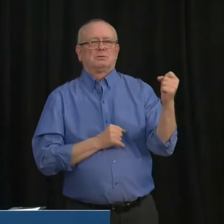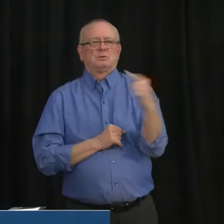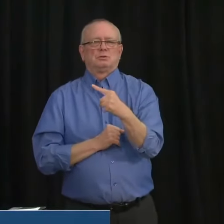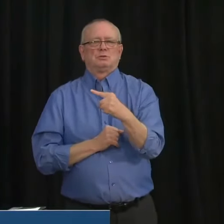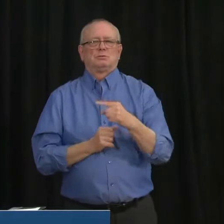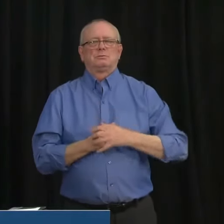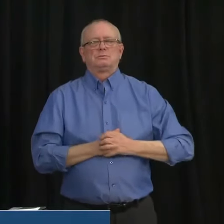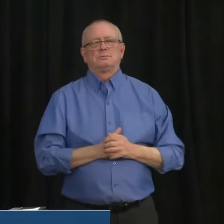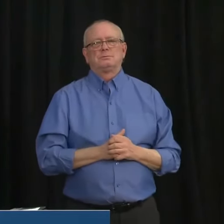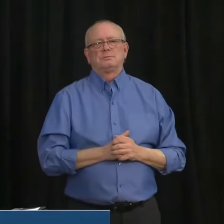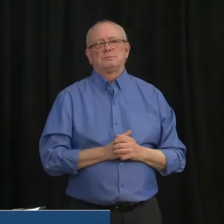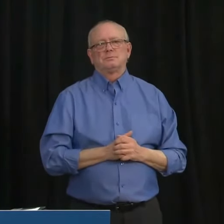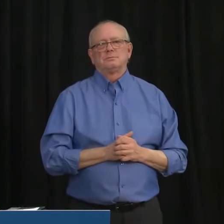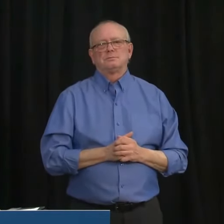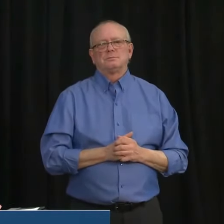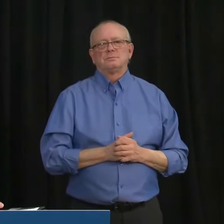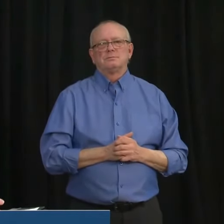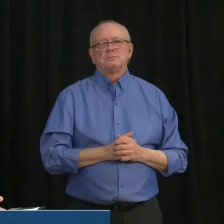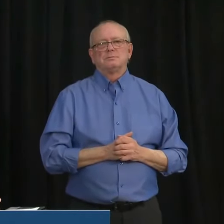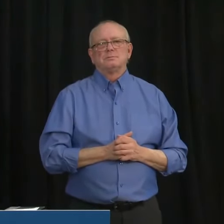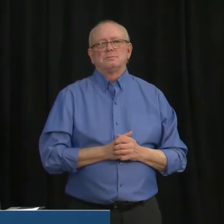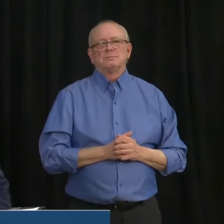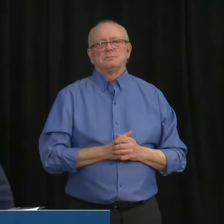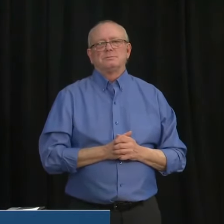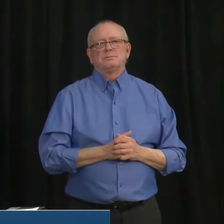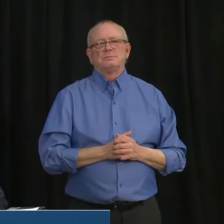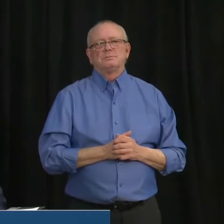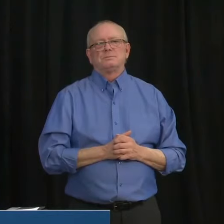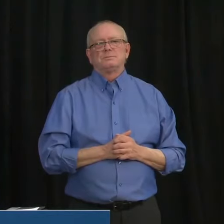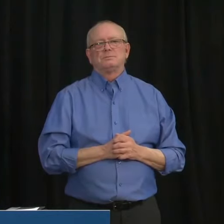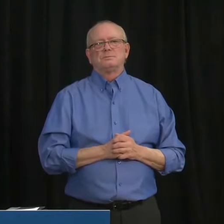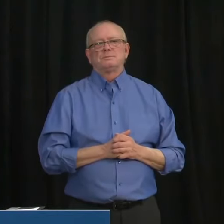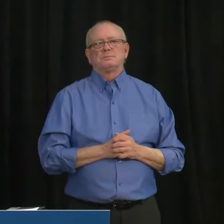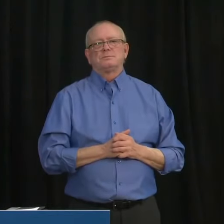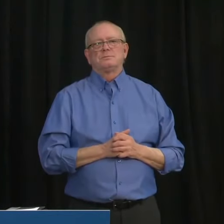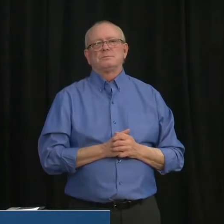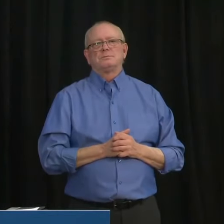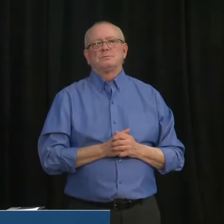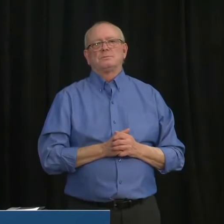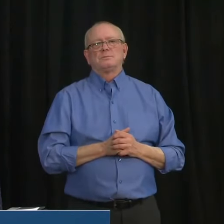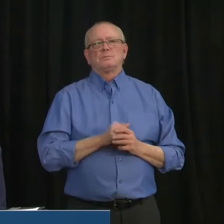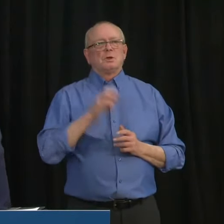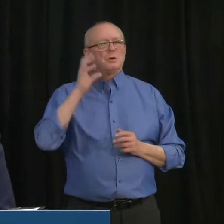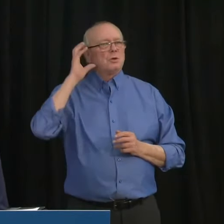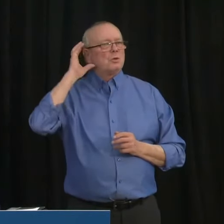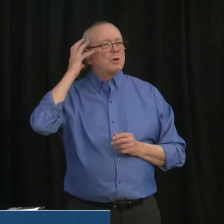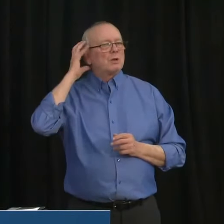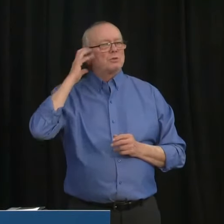Our final question for today is Stephanie Brousseau of Radio Canada. Your line is open.